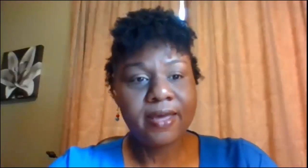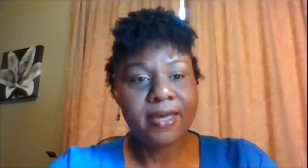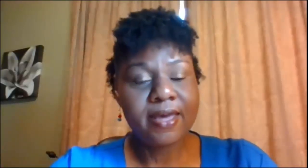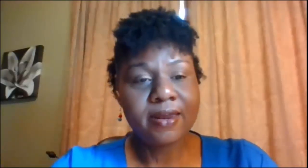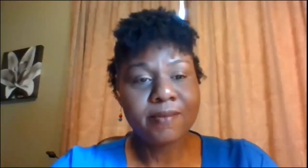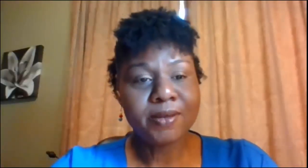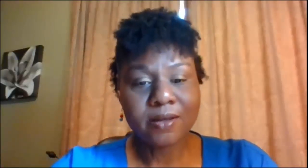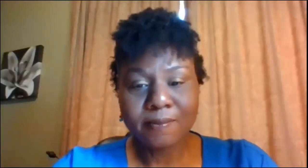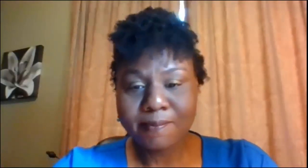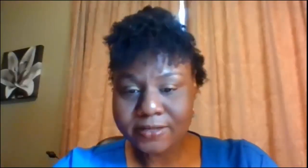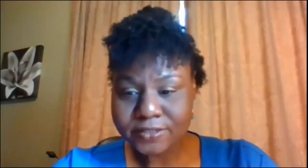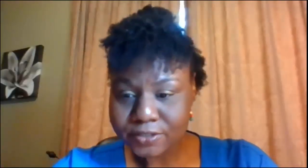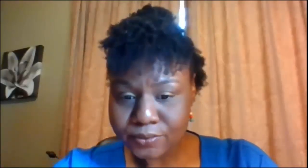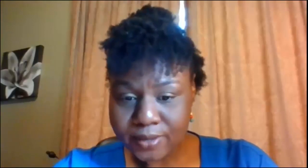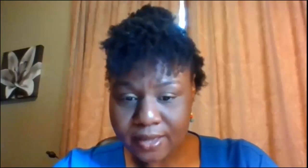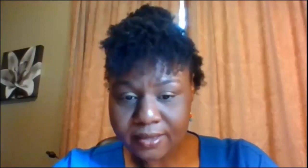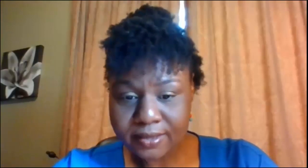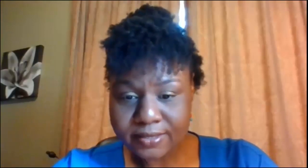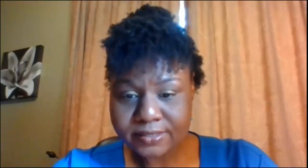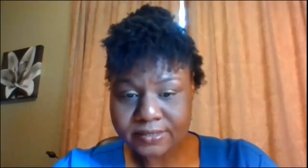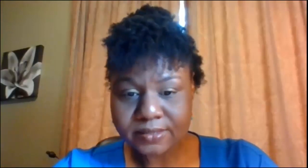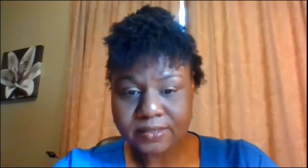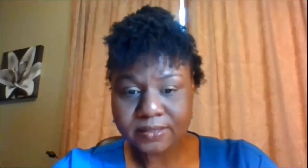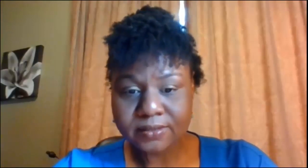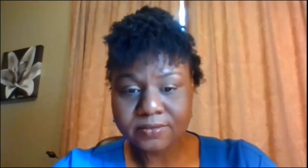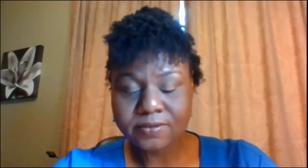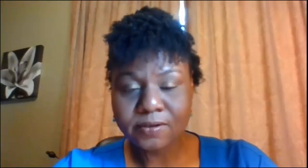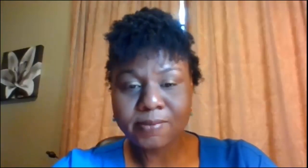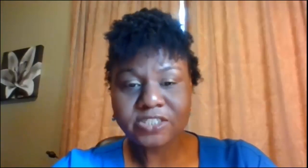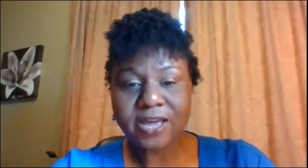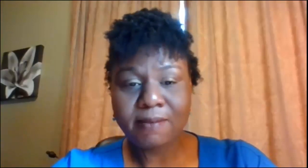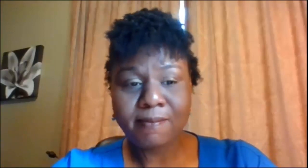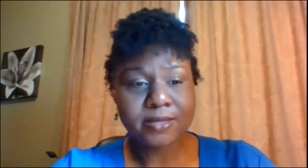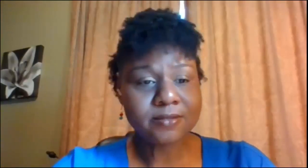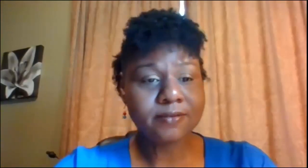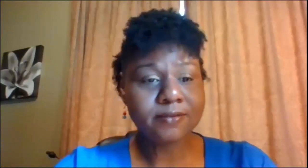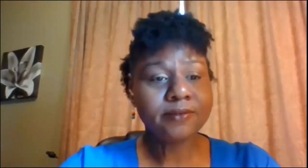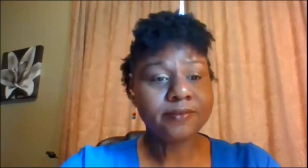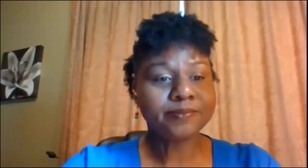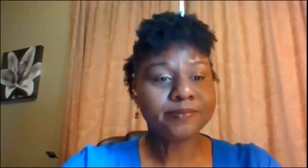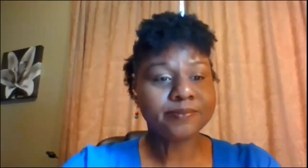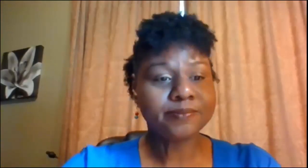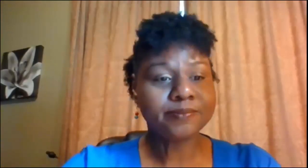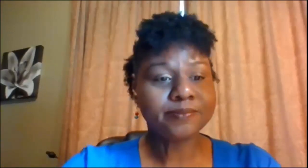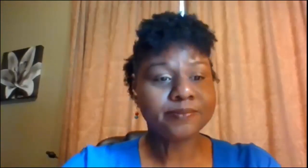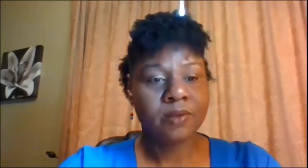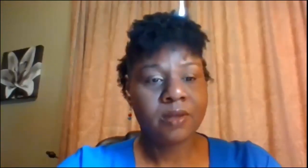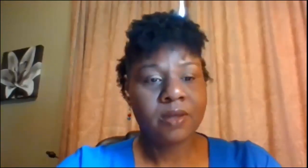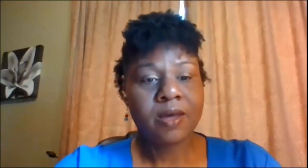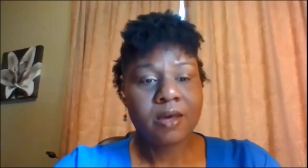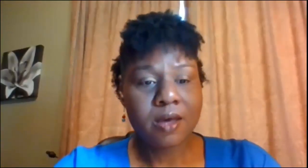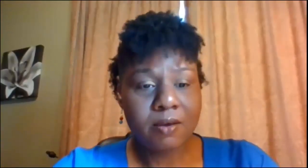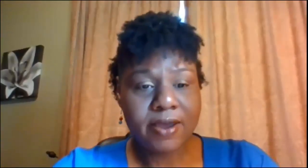and I'm gonna come back to you guys my chat box on all right